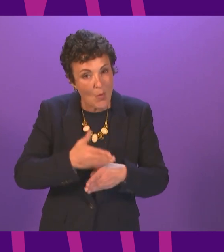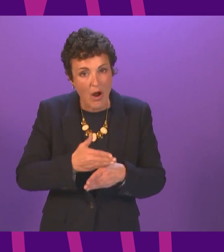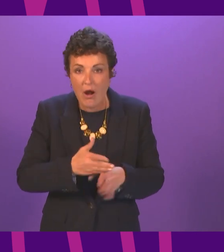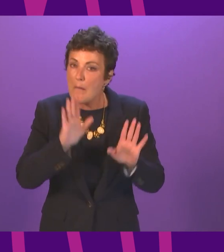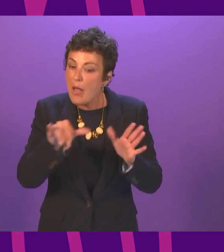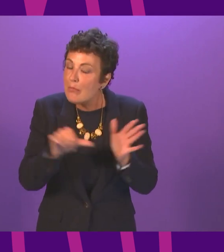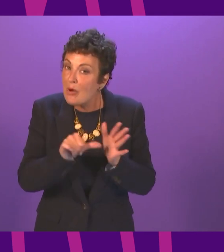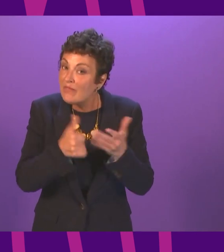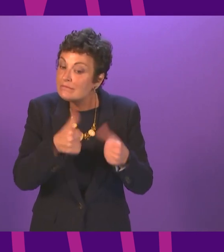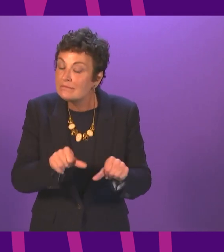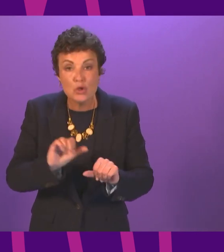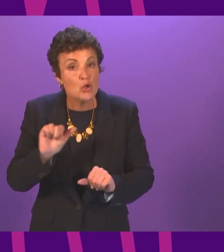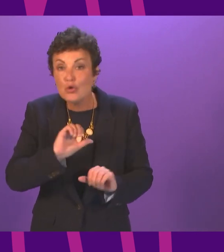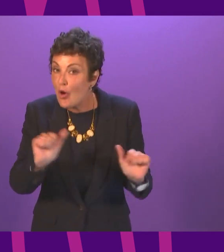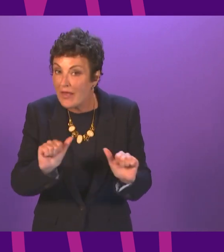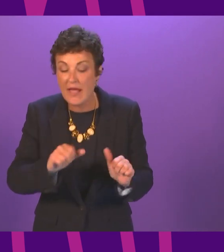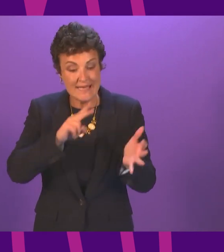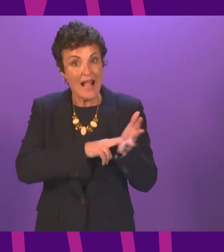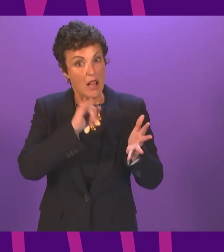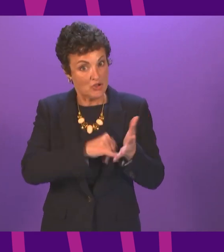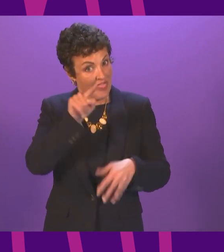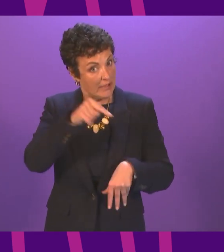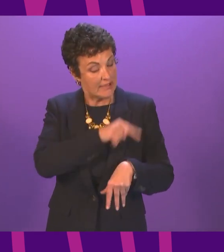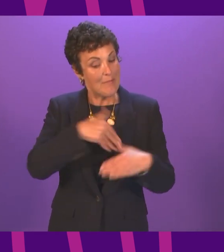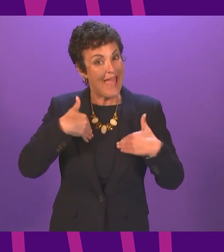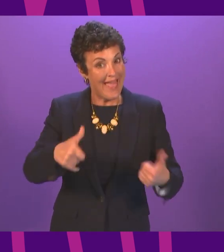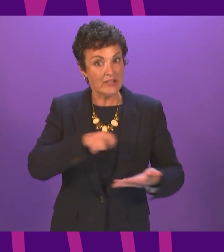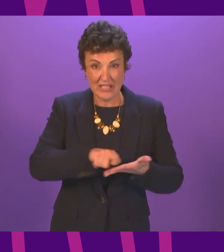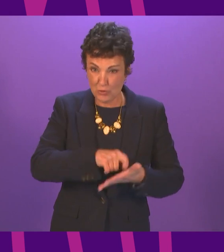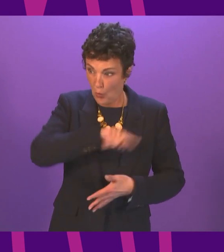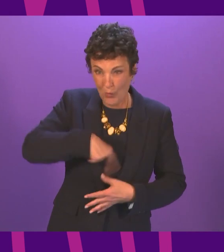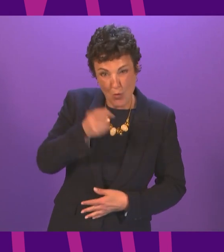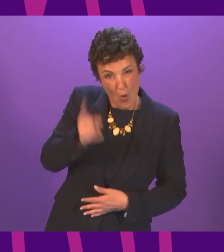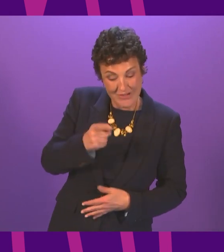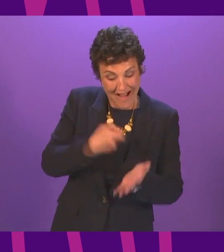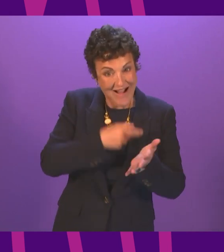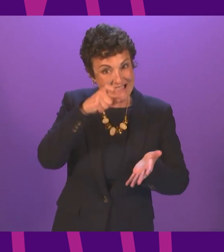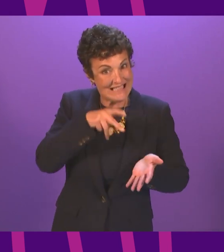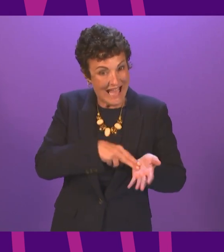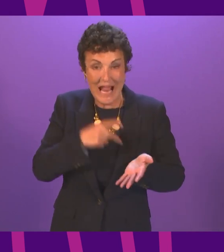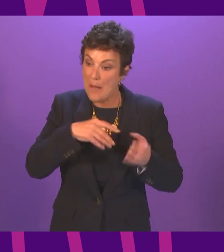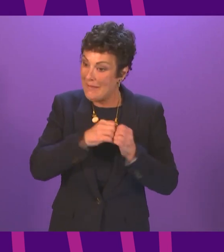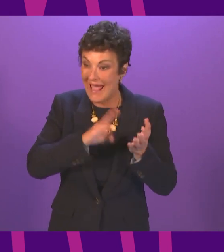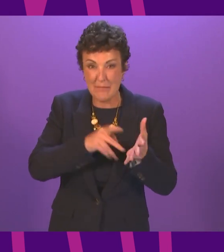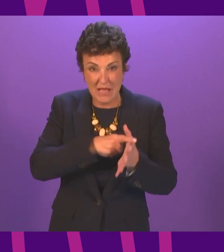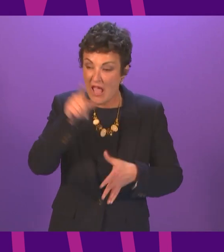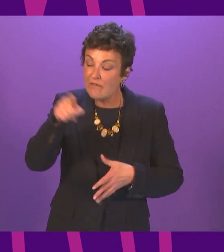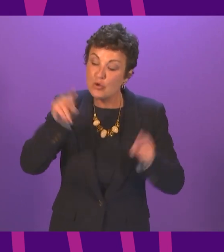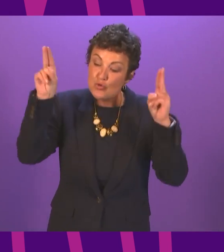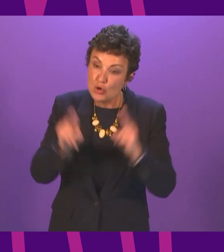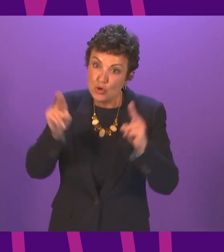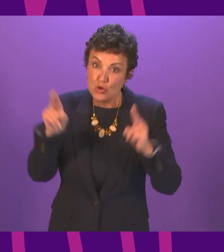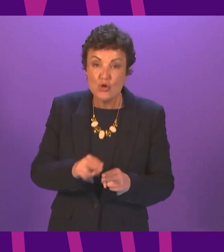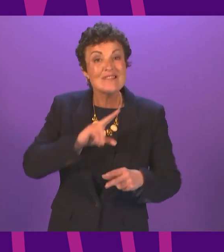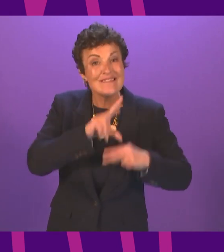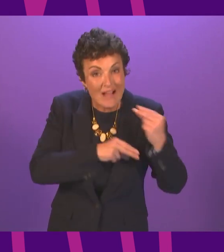is not yet fixed Nicola Sturgeon when she was health secretary was warned by the RCN and the BMA that cuts to the number of nurses and